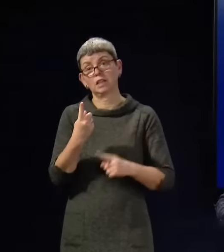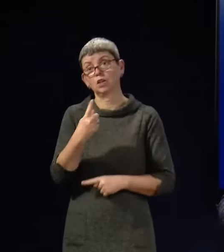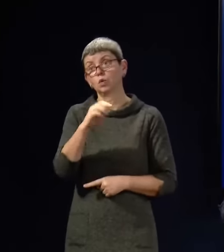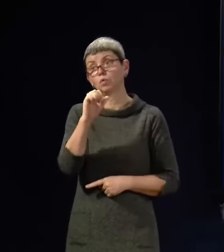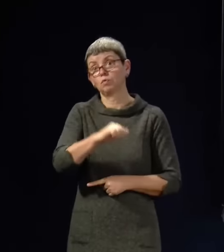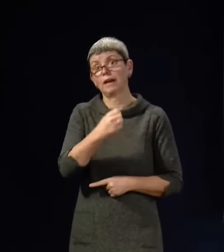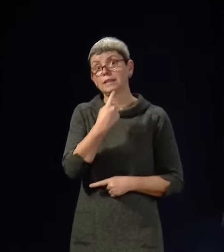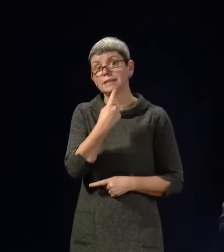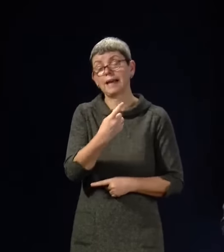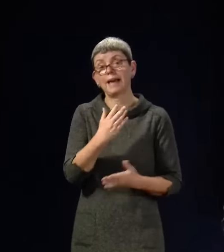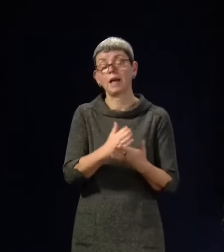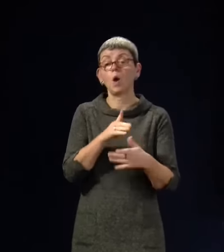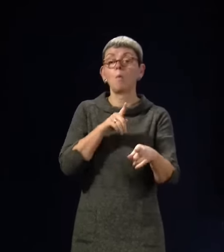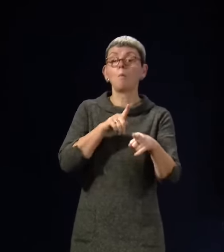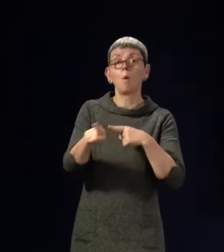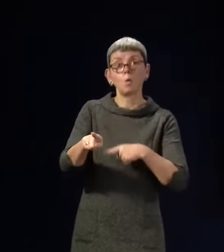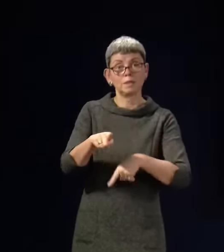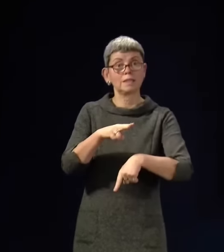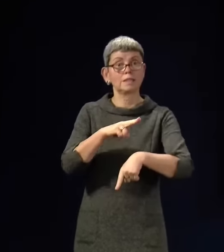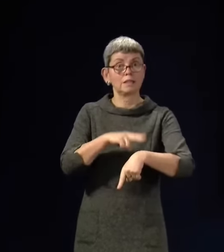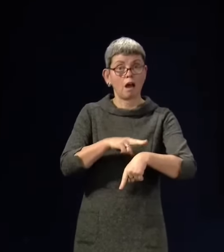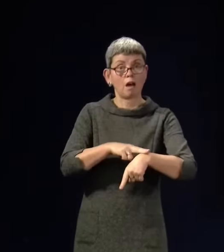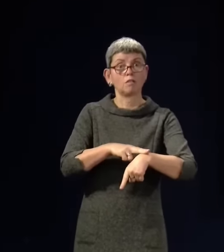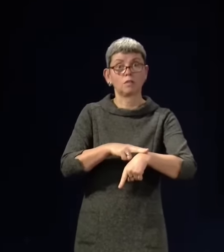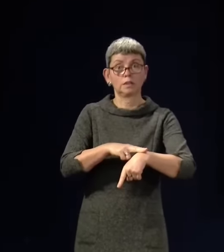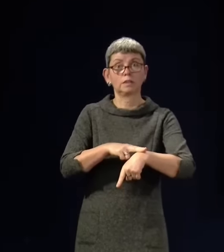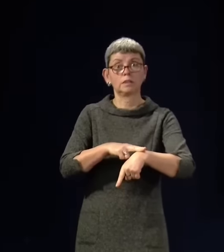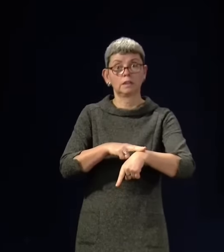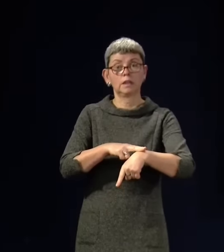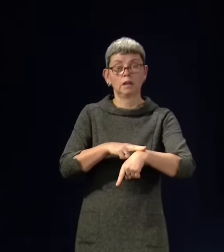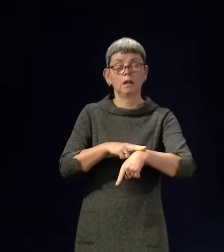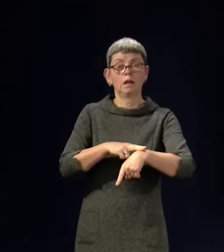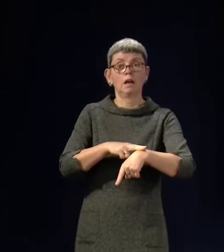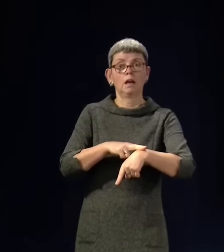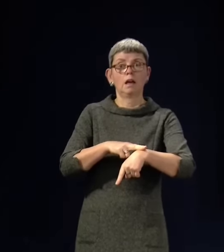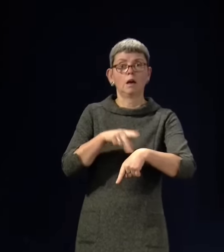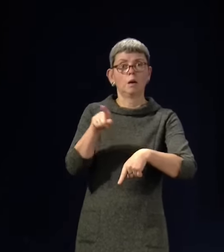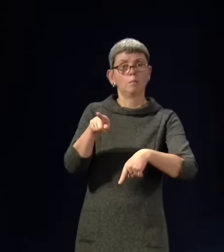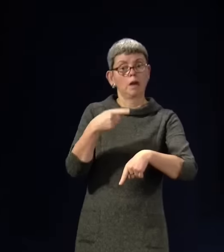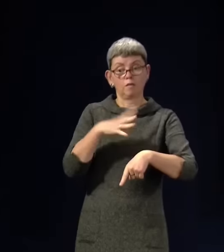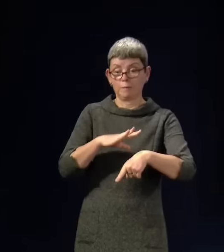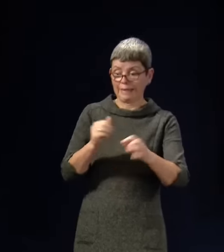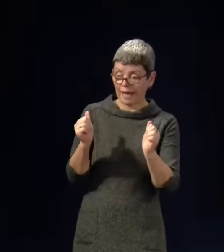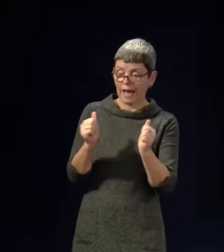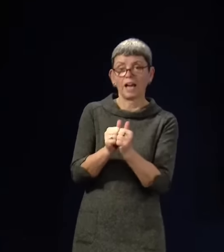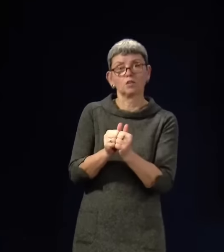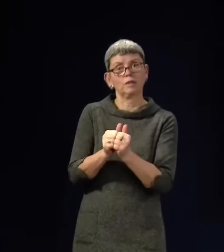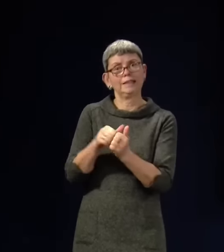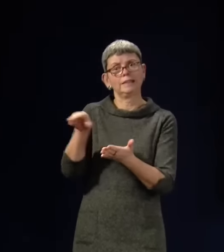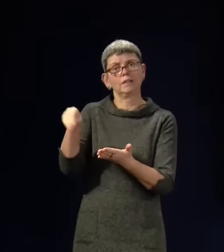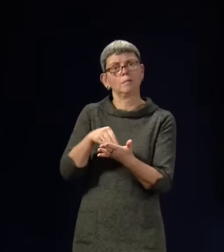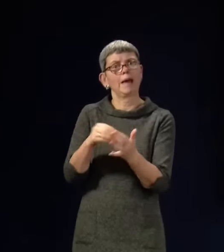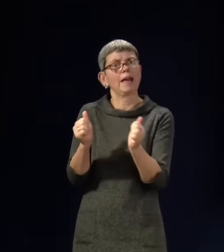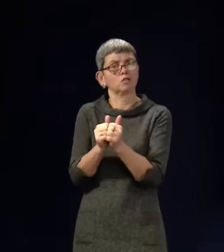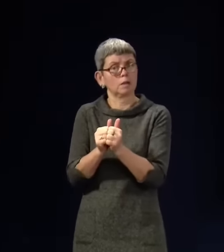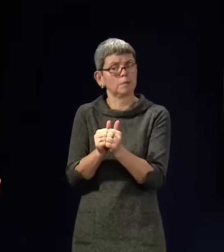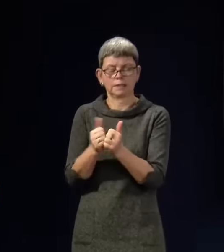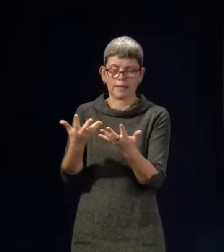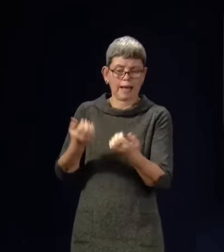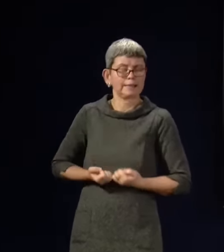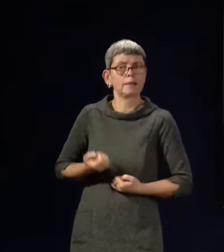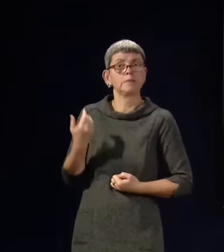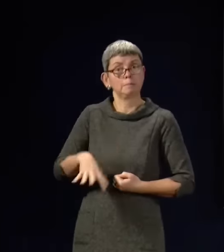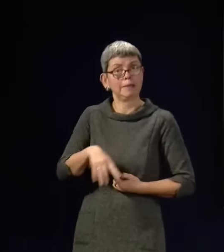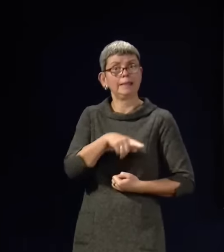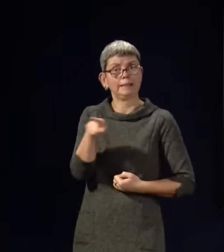that the majority of STAC, the negotiating committee for the Agenda for Change pay deal, the majority of trade unions on STAC that represent the majority